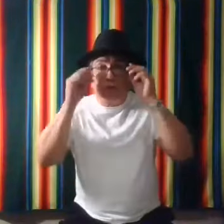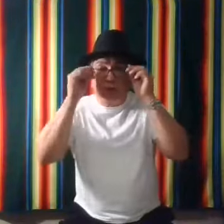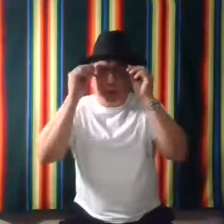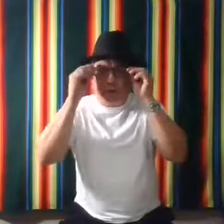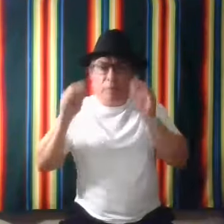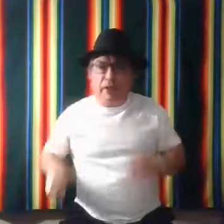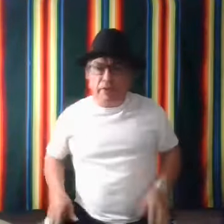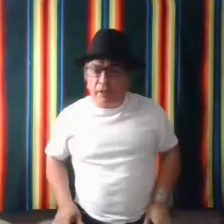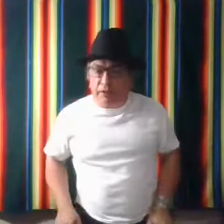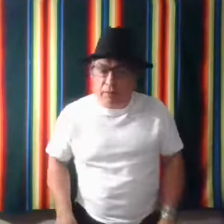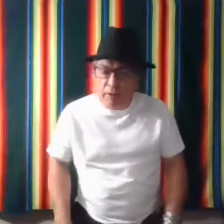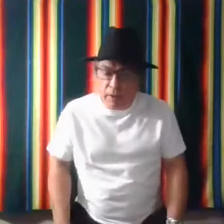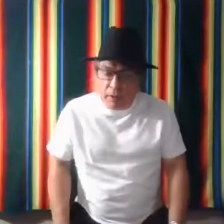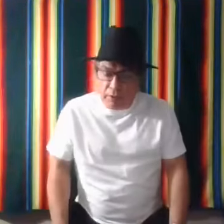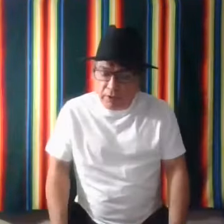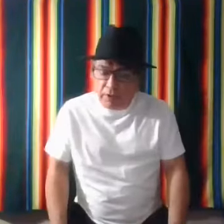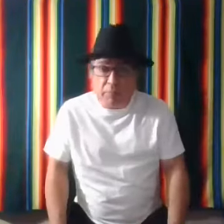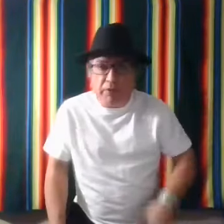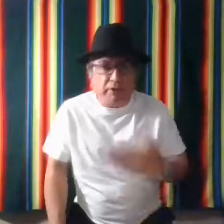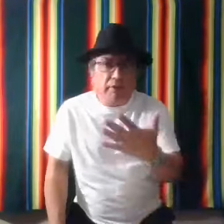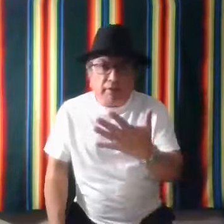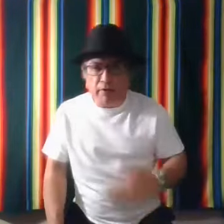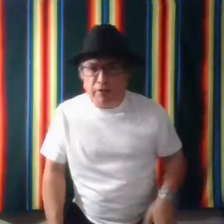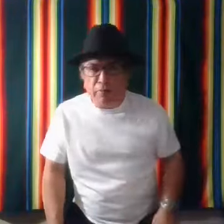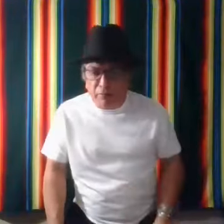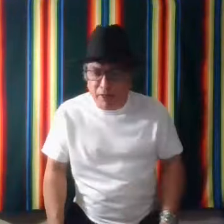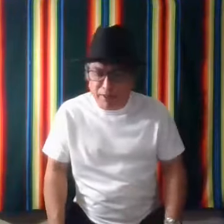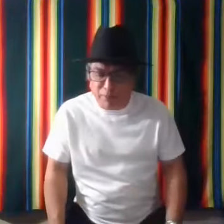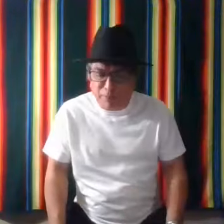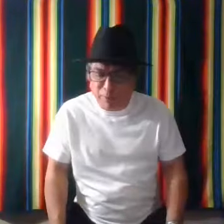Give somebody a chance to, to say something. Since this is lesson, lesson four.